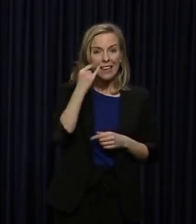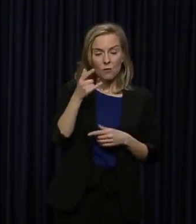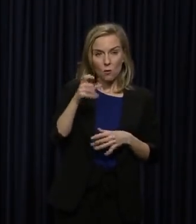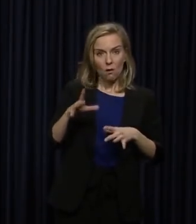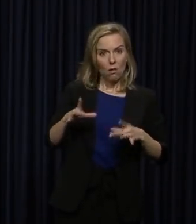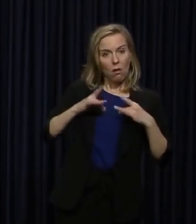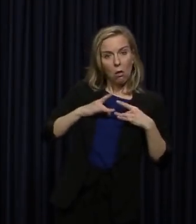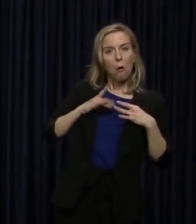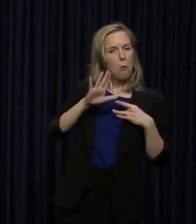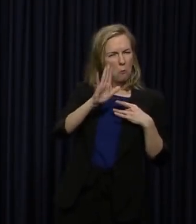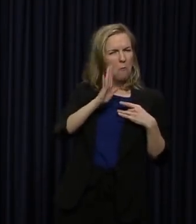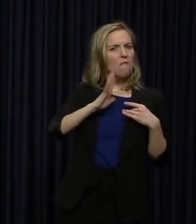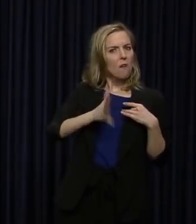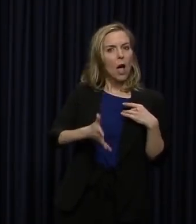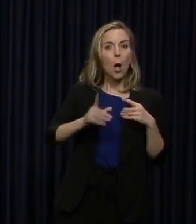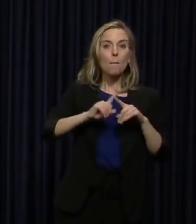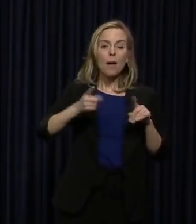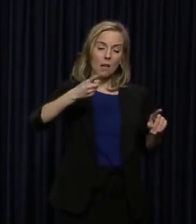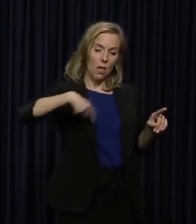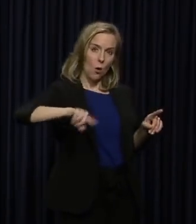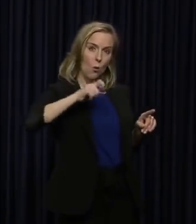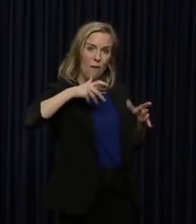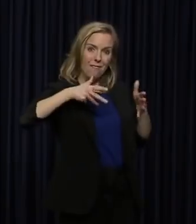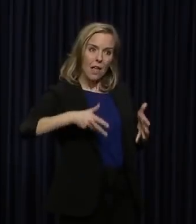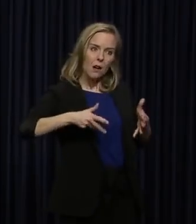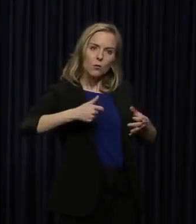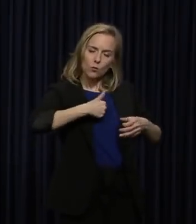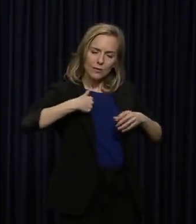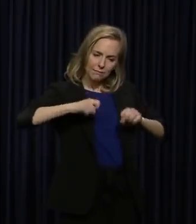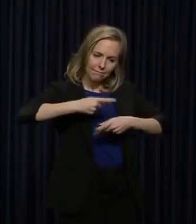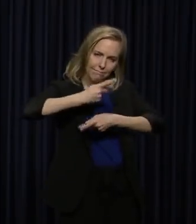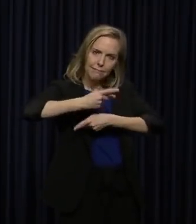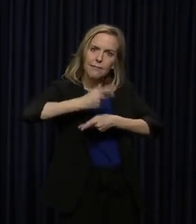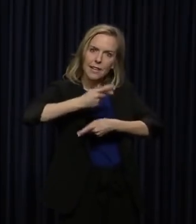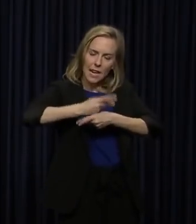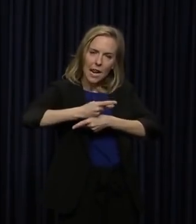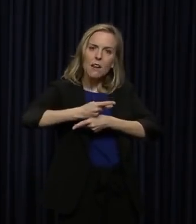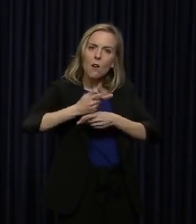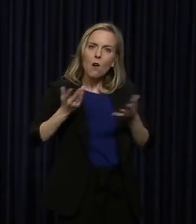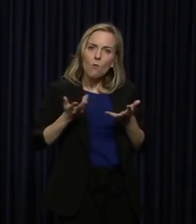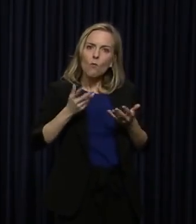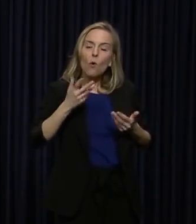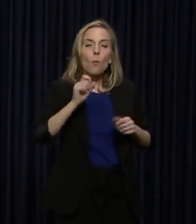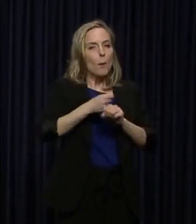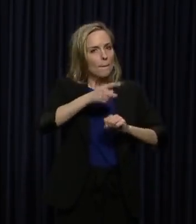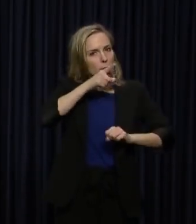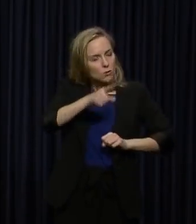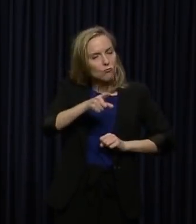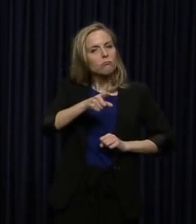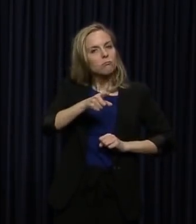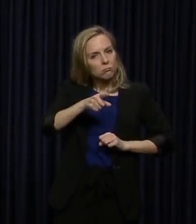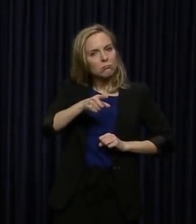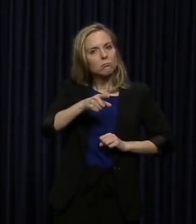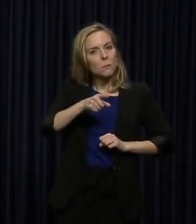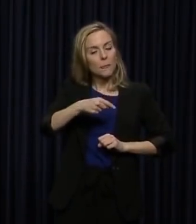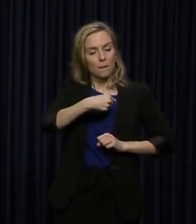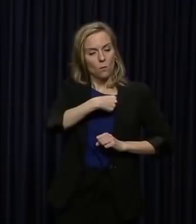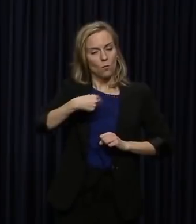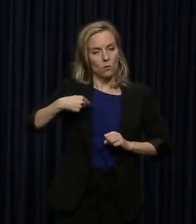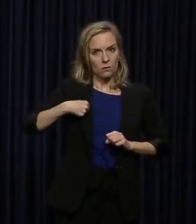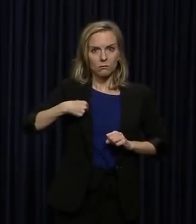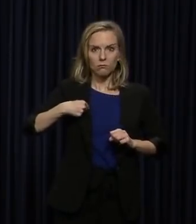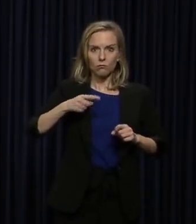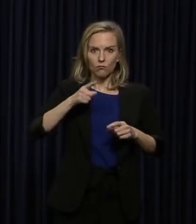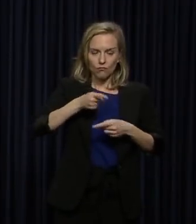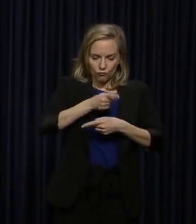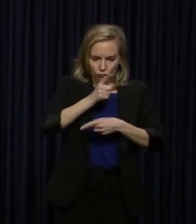get it. And the rest, we're going to make sure that we have what we need to take care of. But we've got to make sure that we are